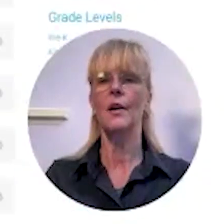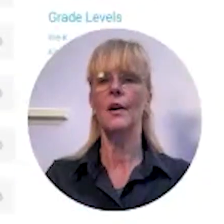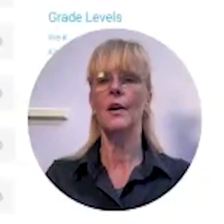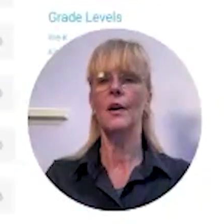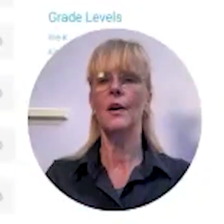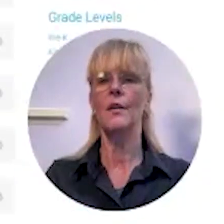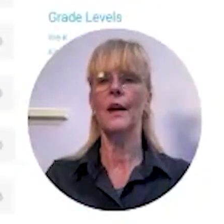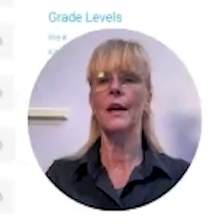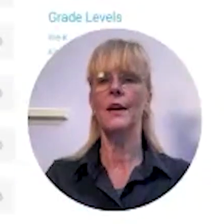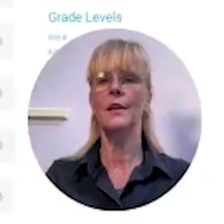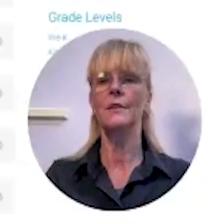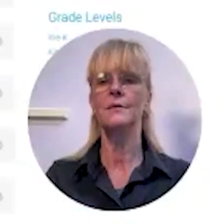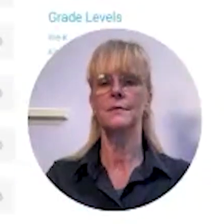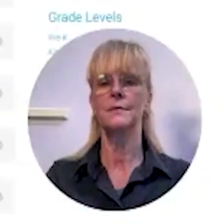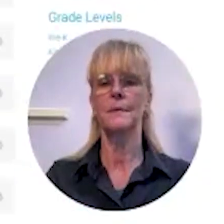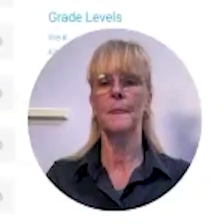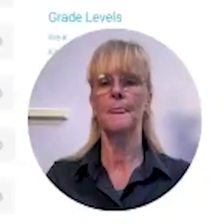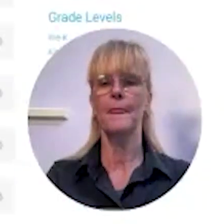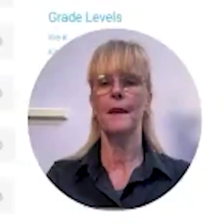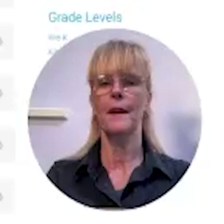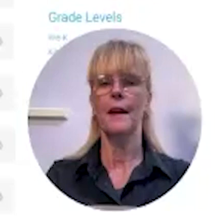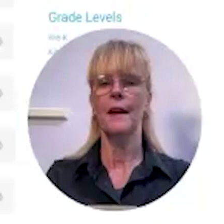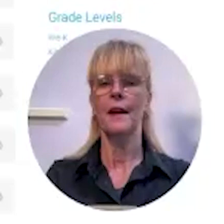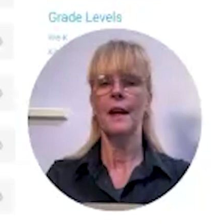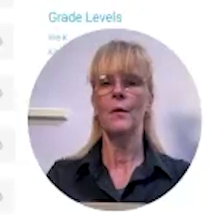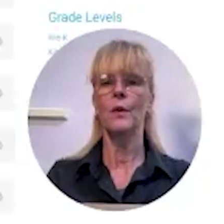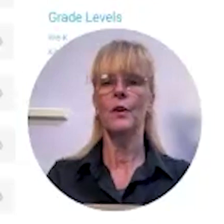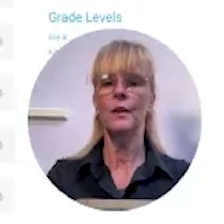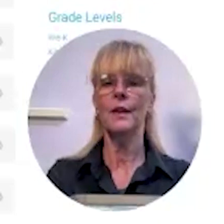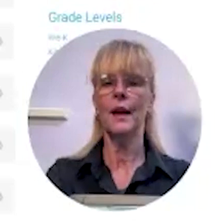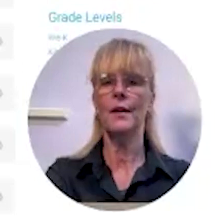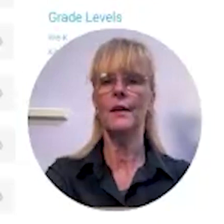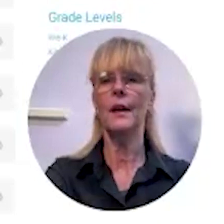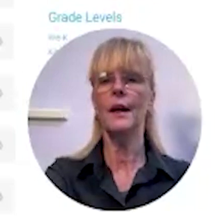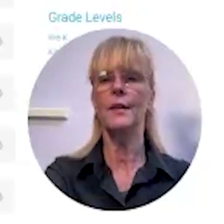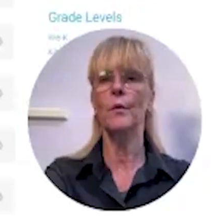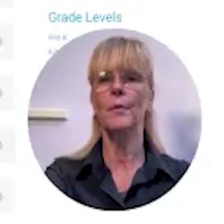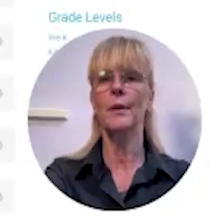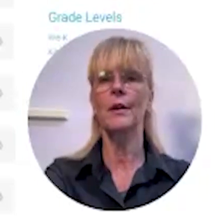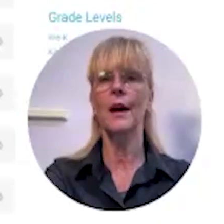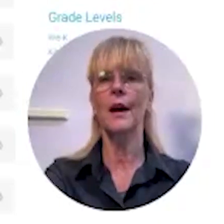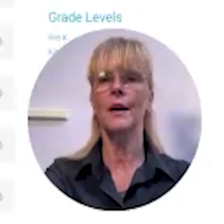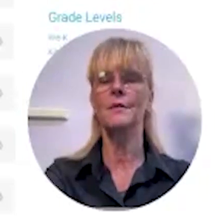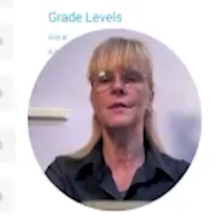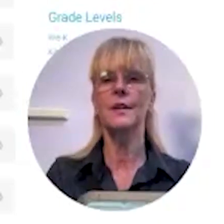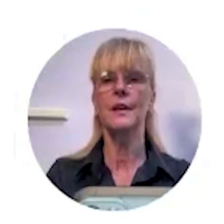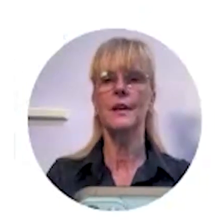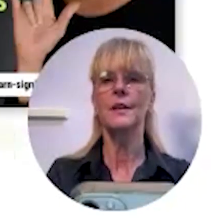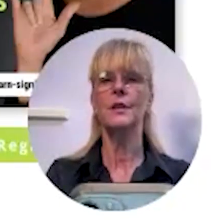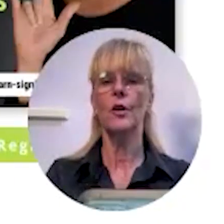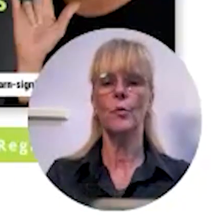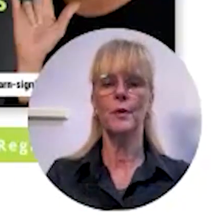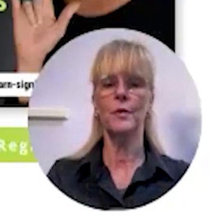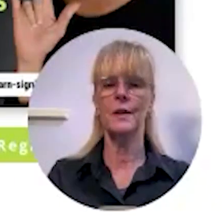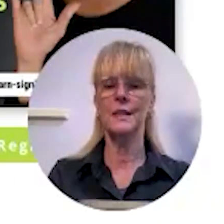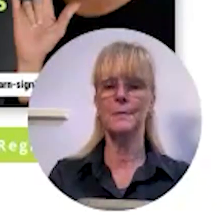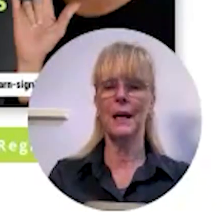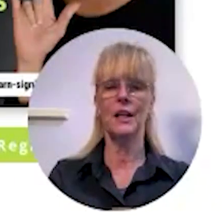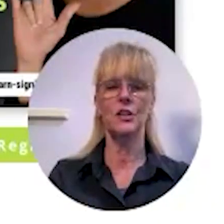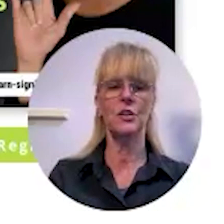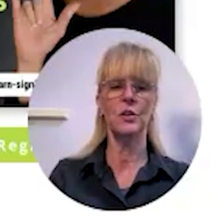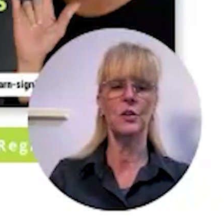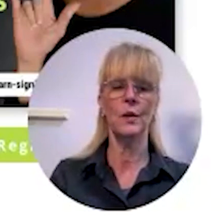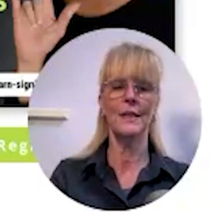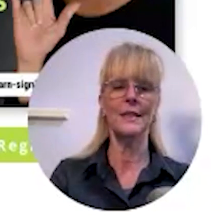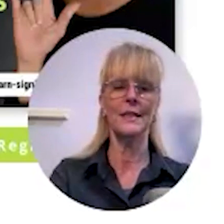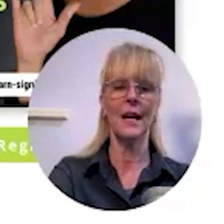and right here and when you're there at the webinar lives it's going to open you to this